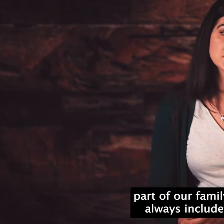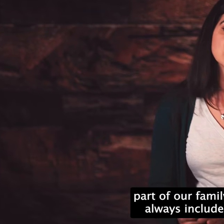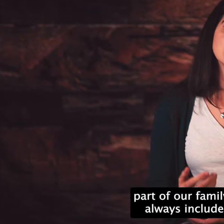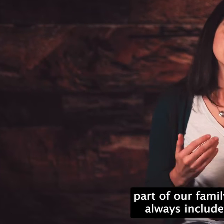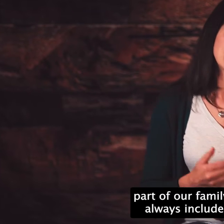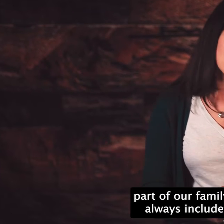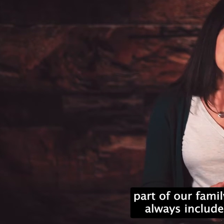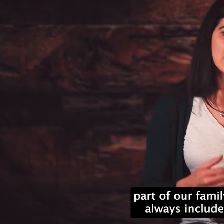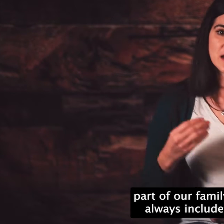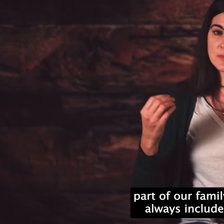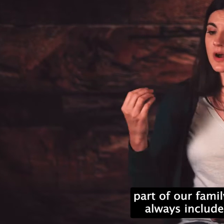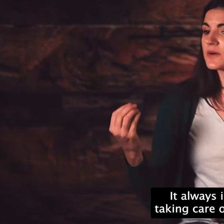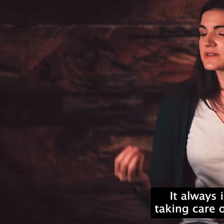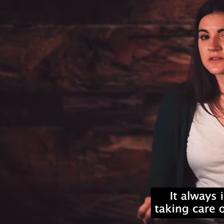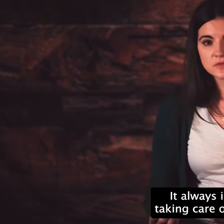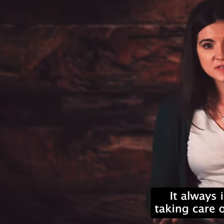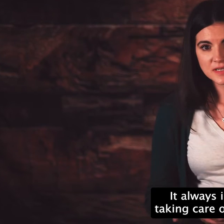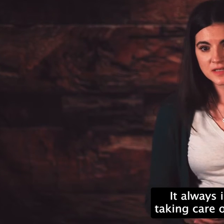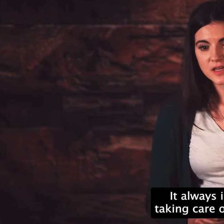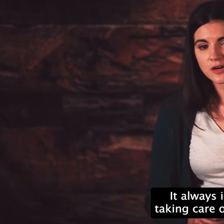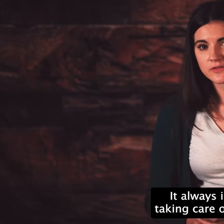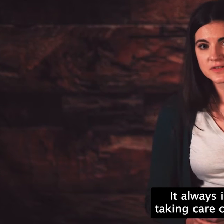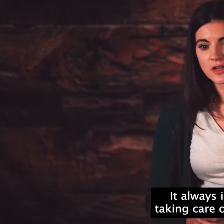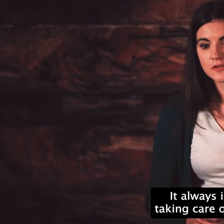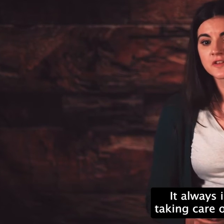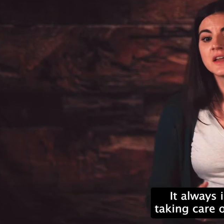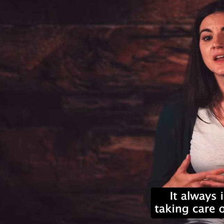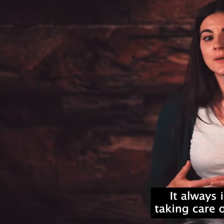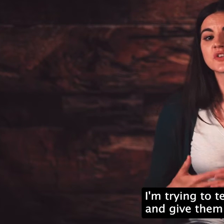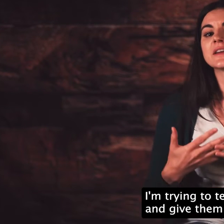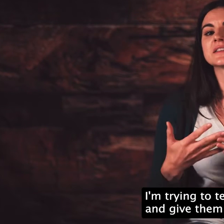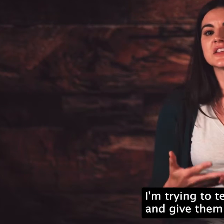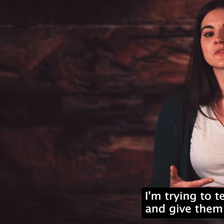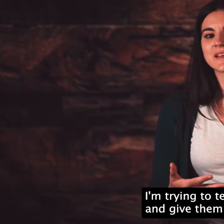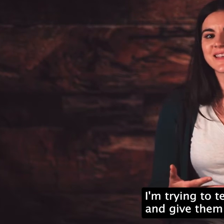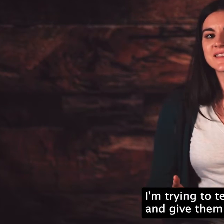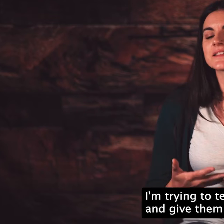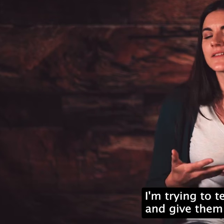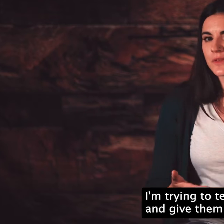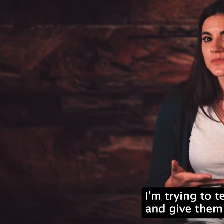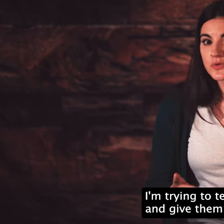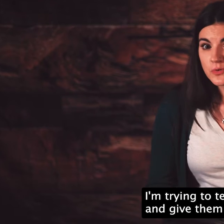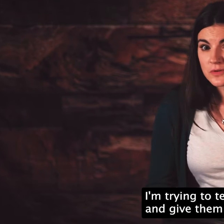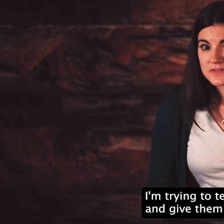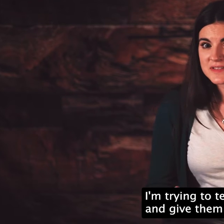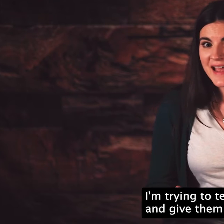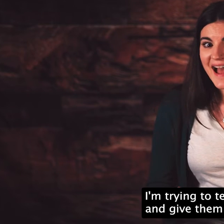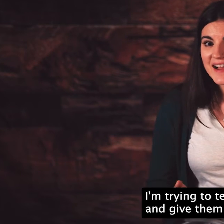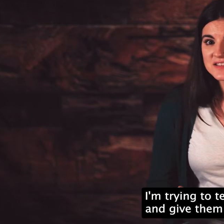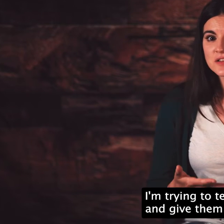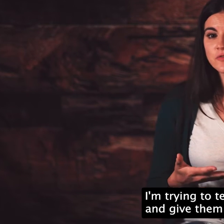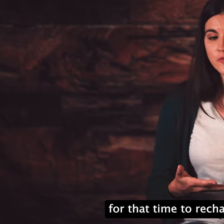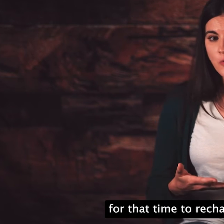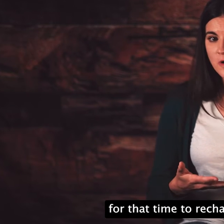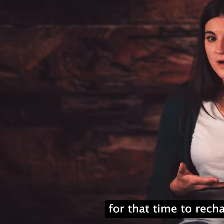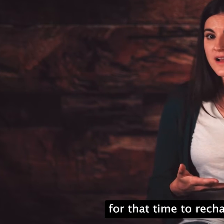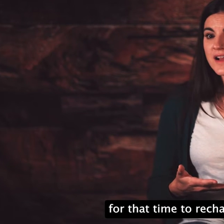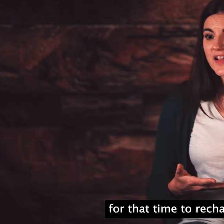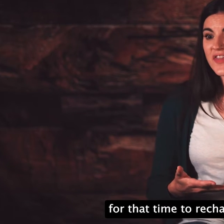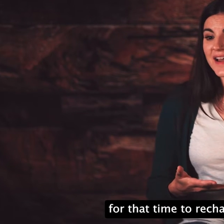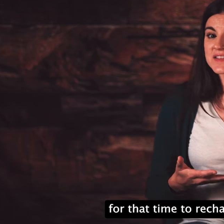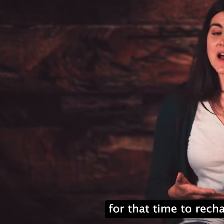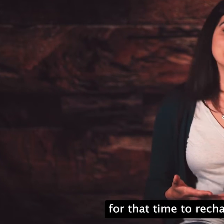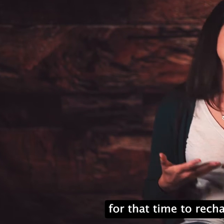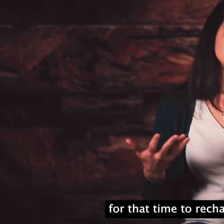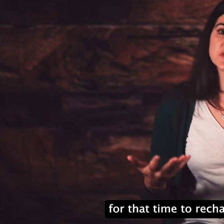includes downtime. It always includes taking care of yourself. I'm trying to teach my kids and give them tools to ask for